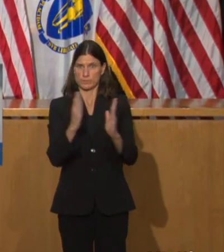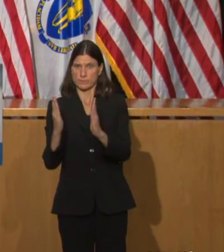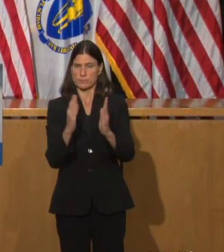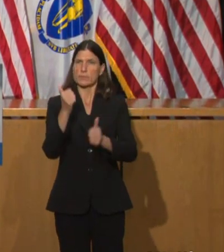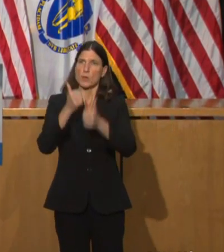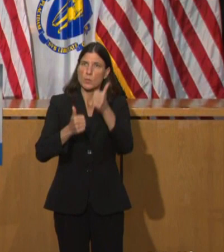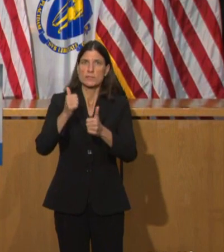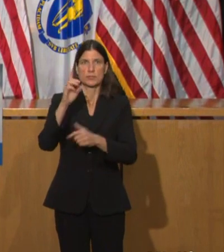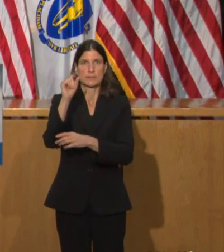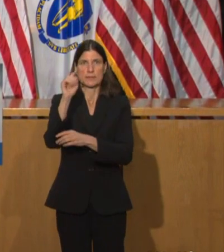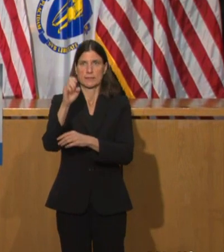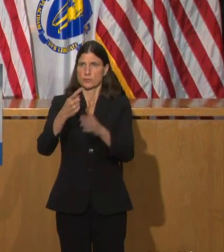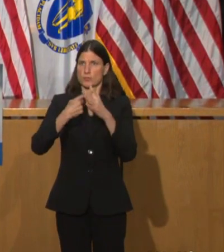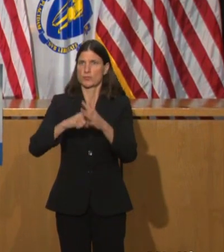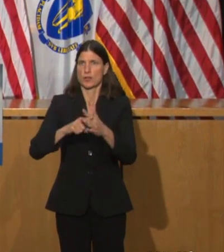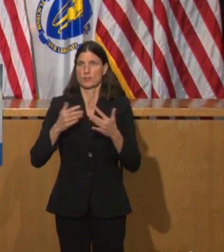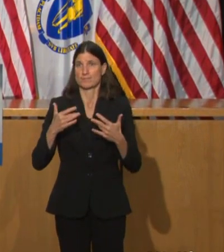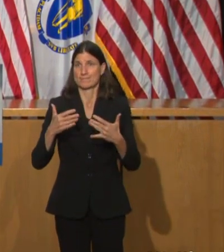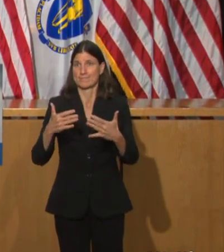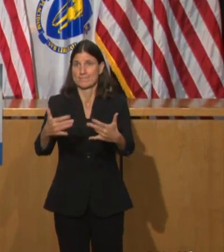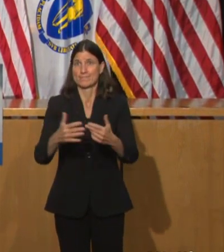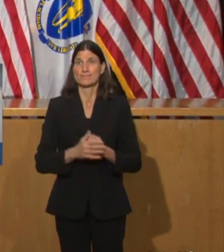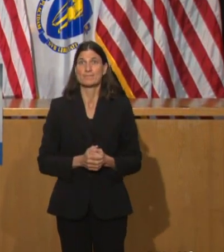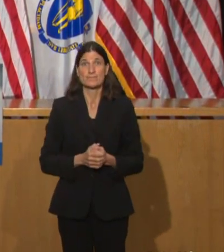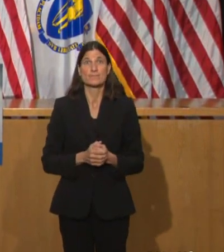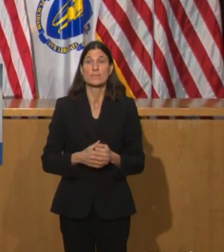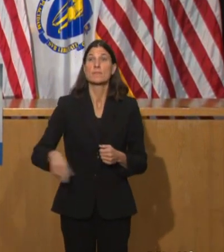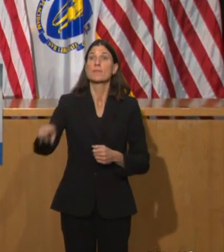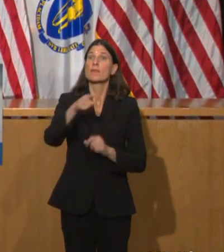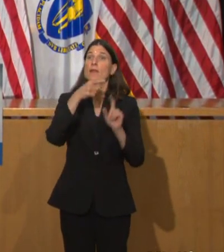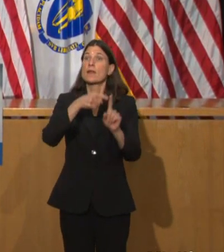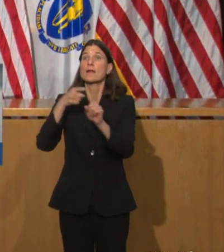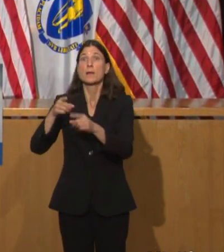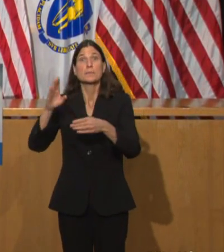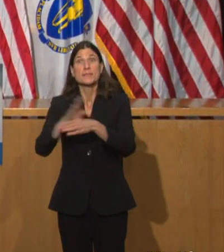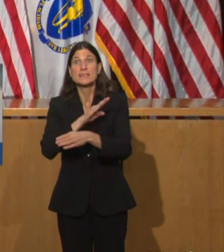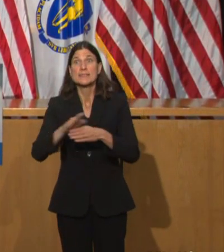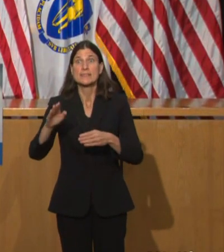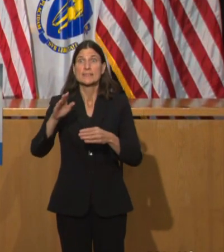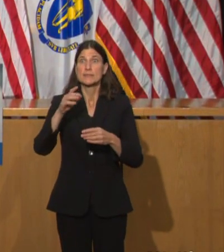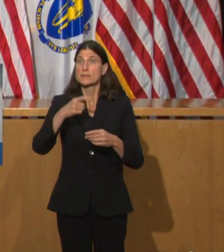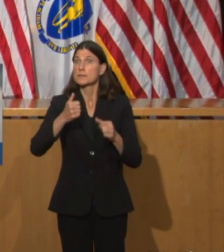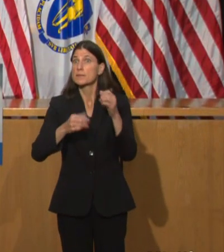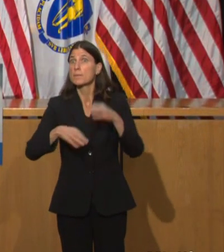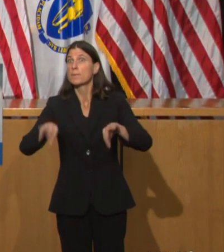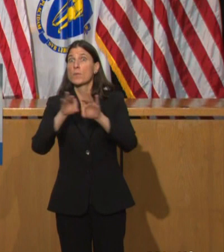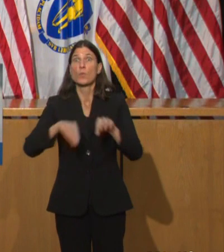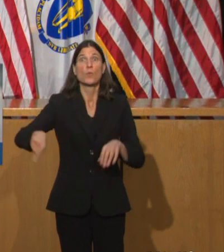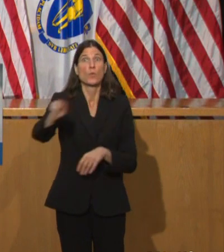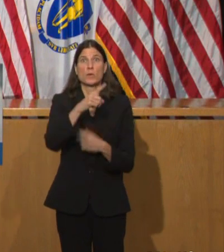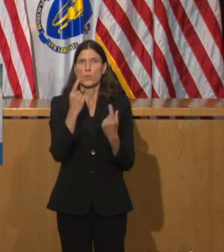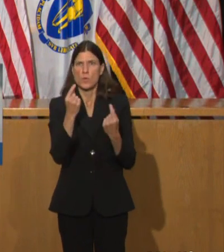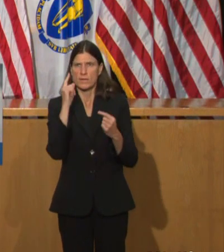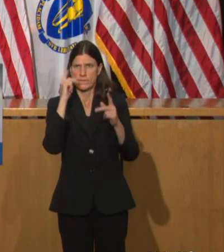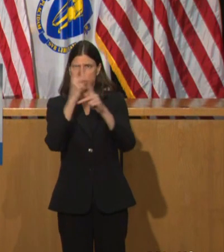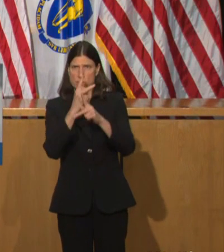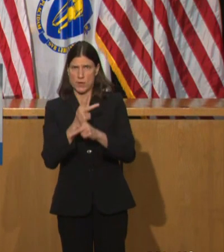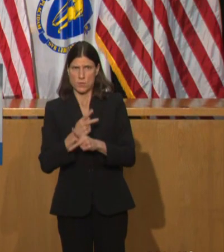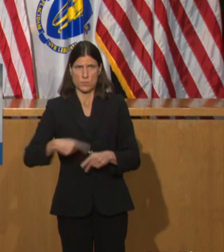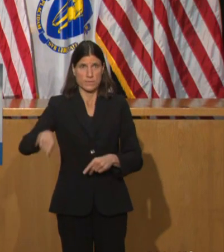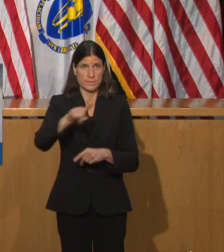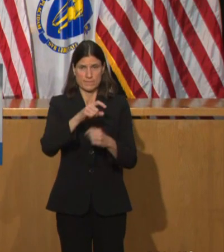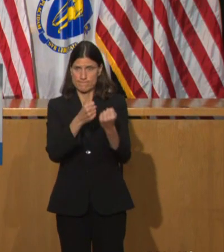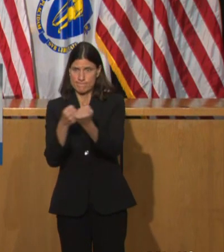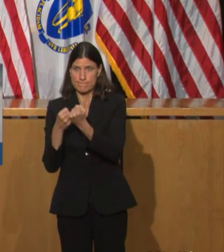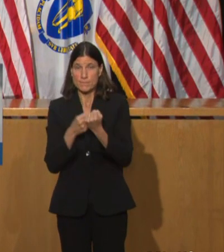businesses also requires our state to consider how to ramp up other critical services to support our workers and their families. Today